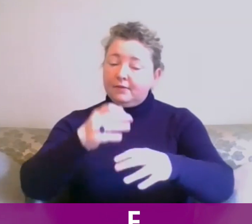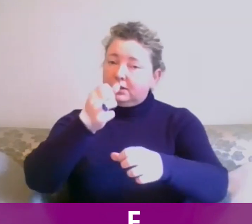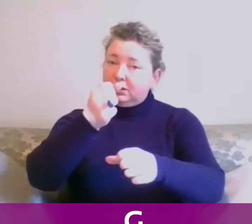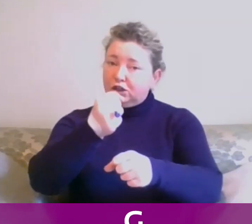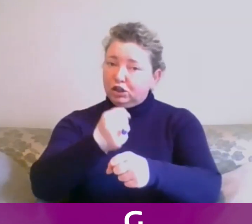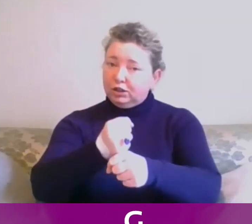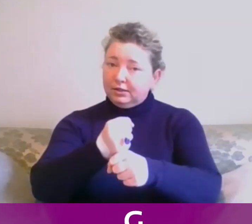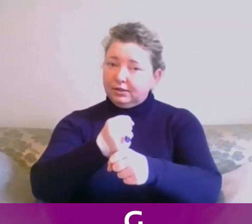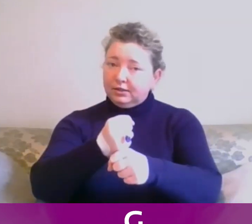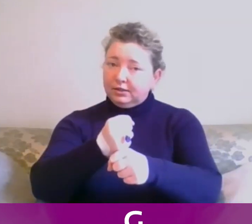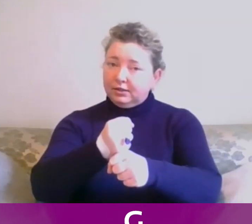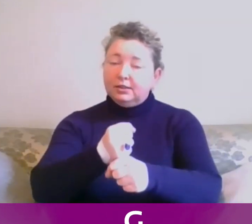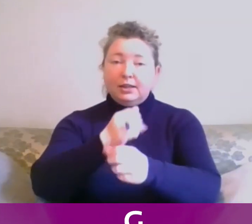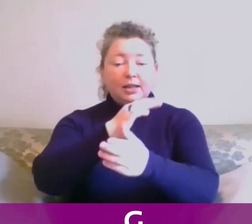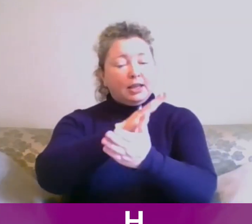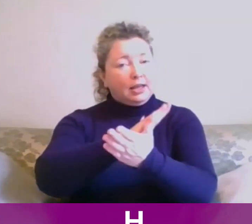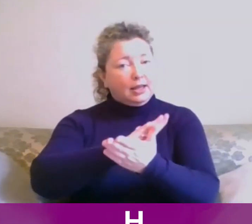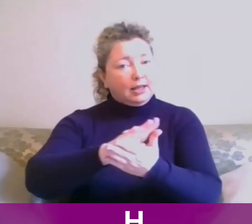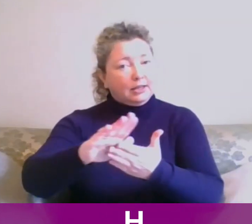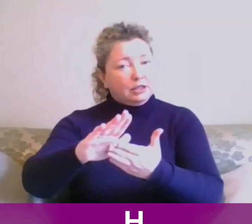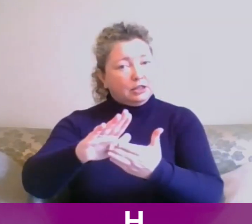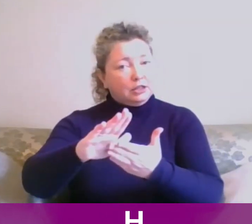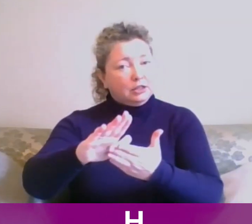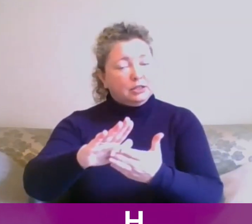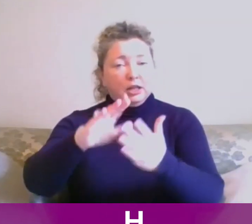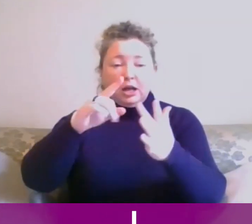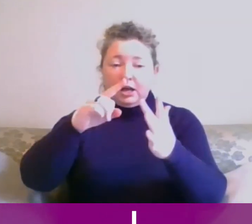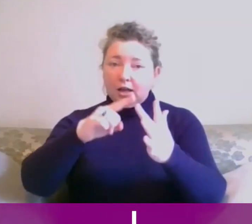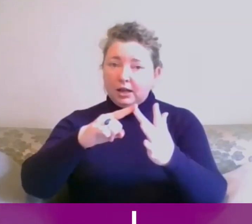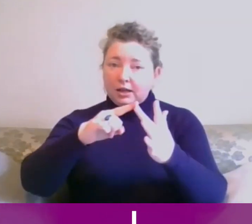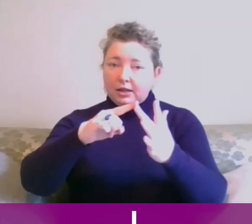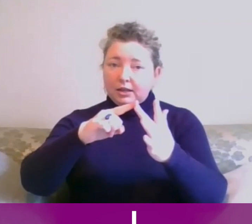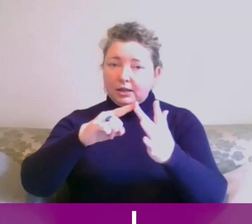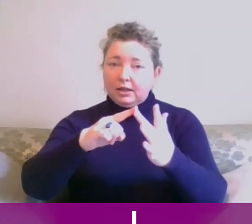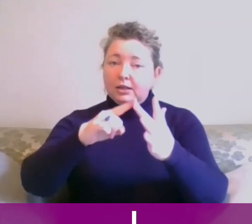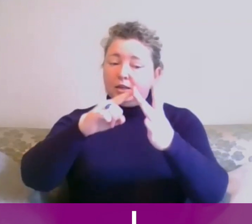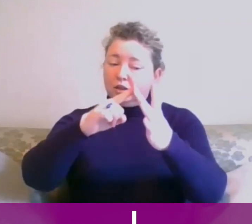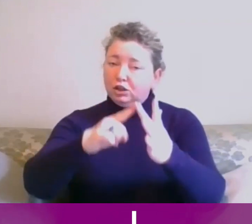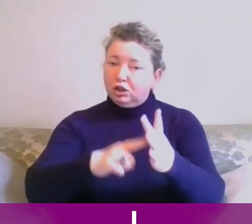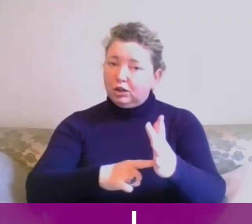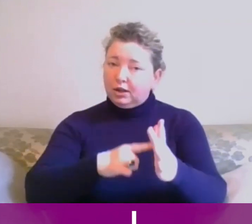G, H, I, J,